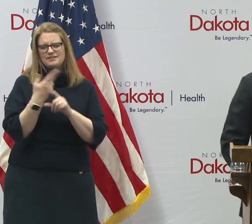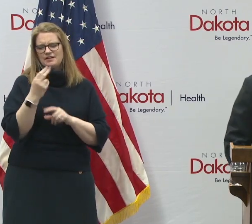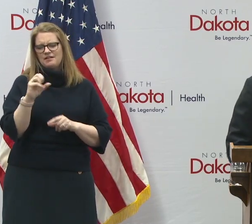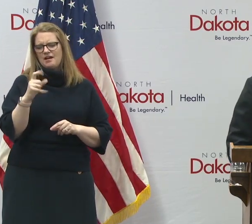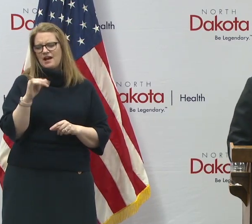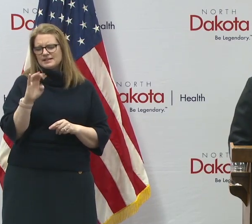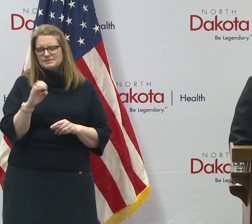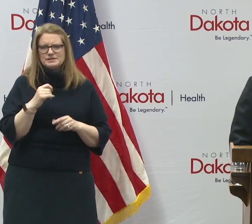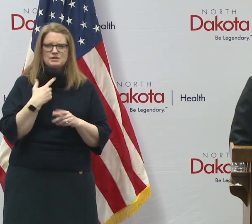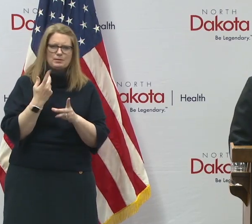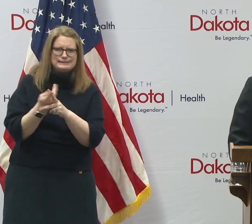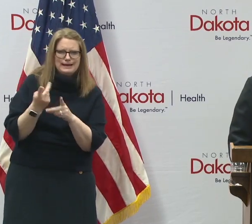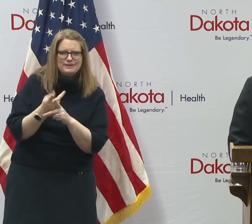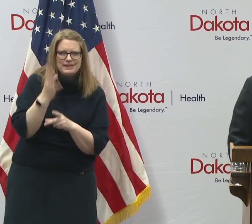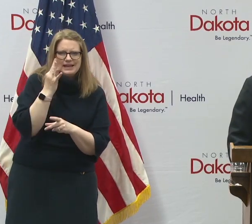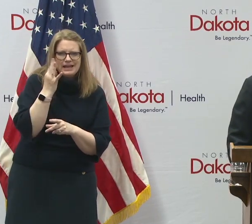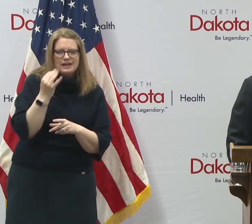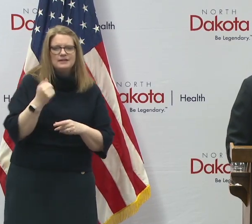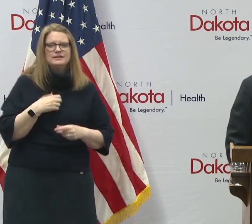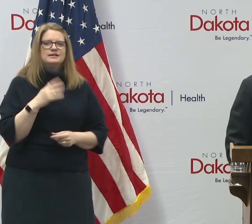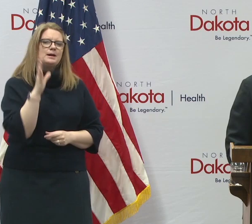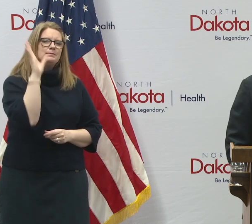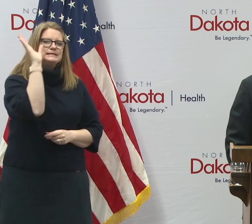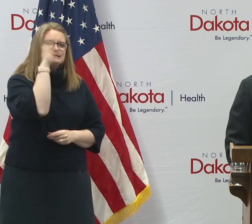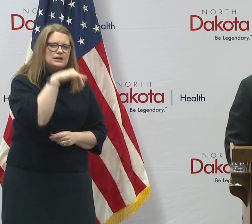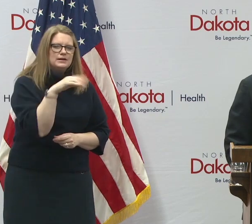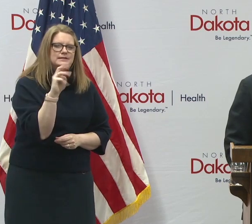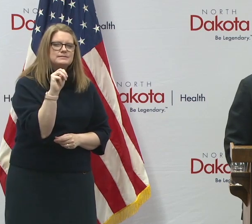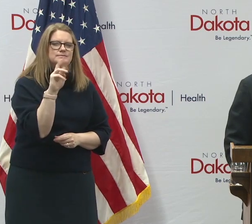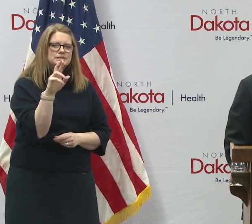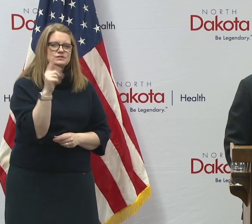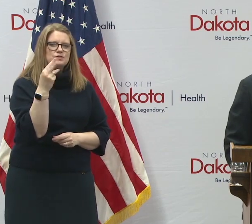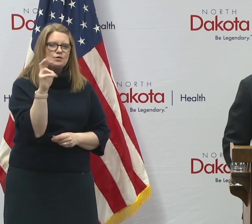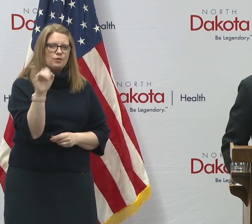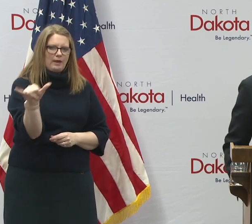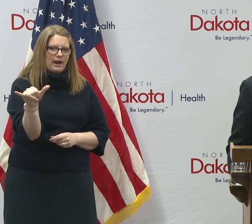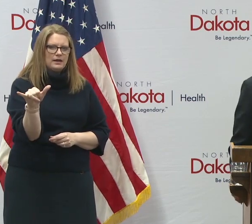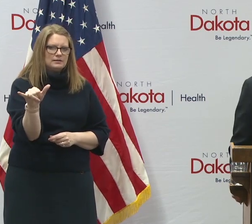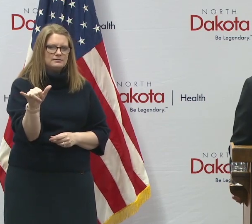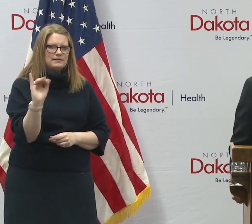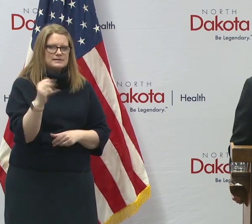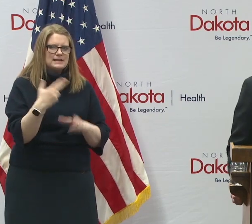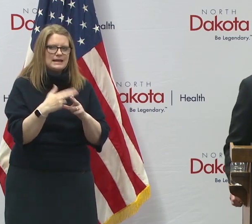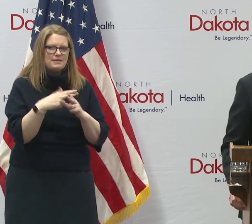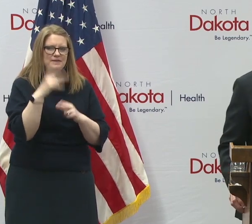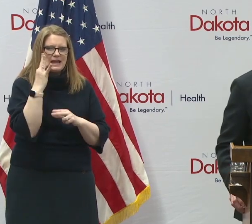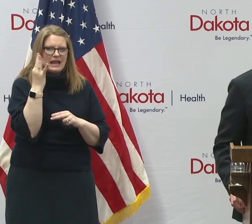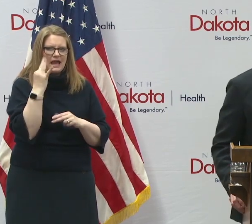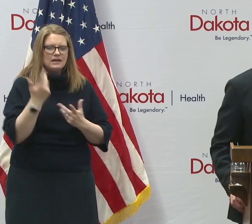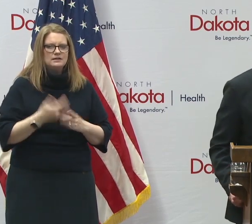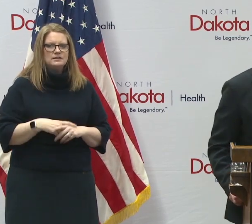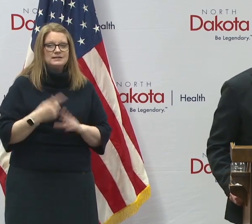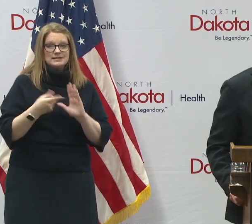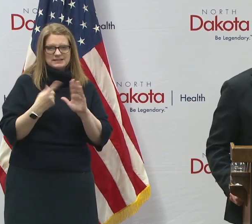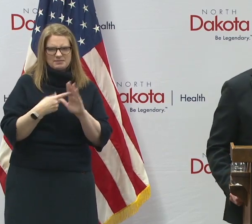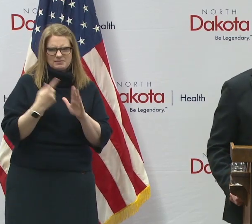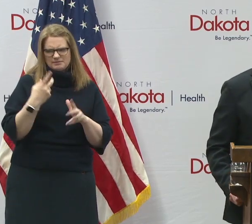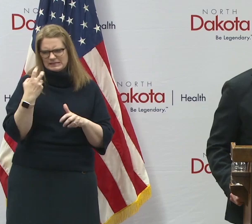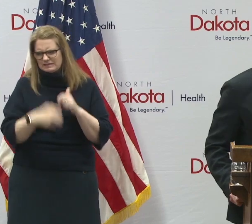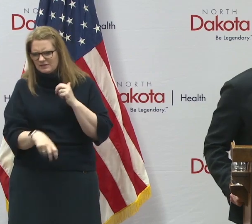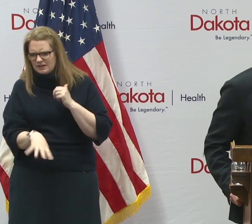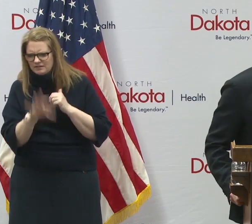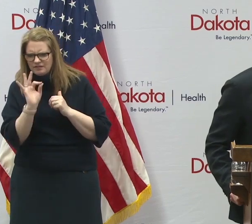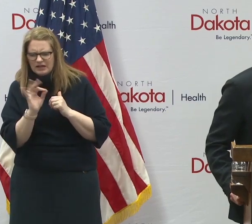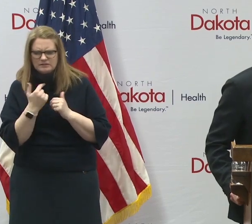but in his full name is mysterious, Mr. Gray, if you want to get that right in the press, because he's often difficult to find, including yesterday when